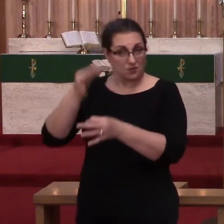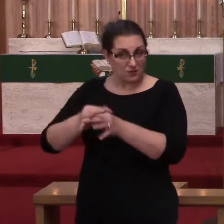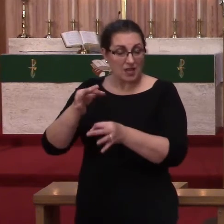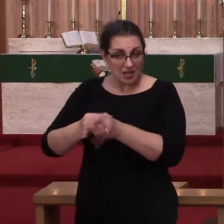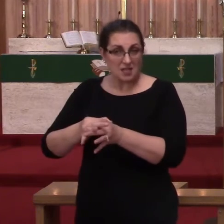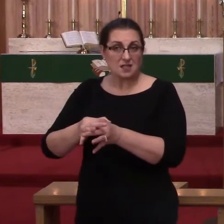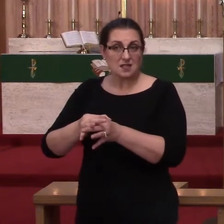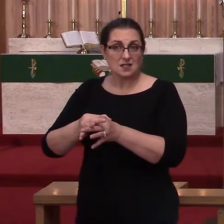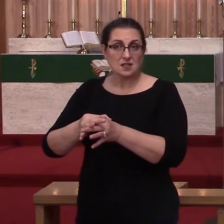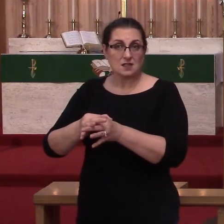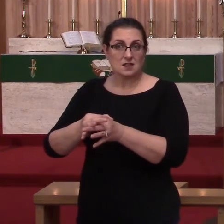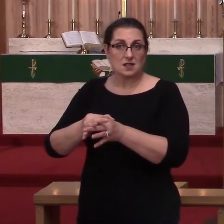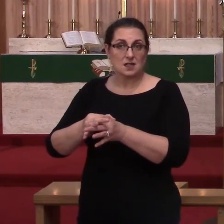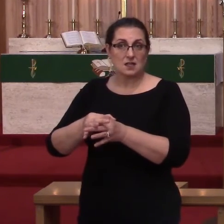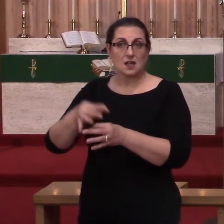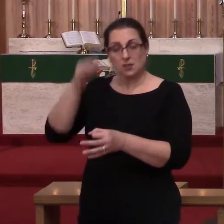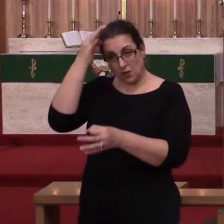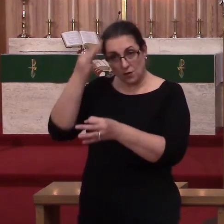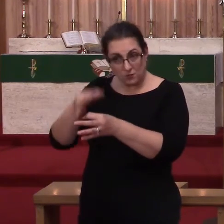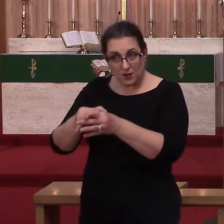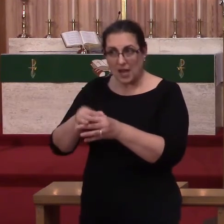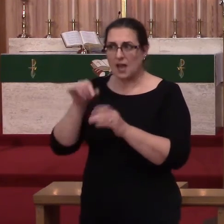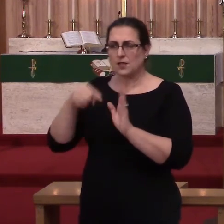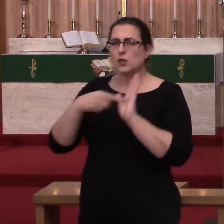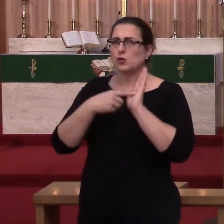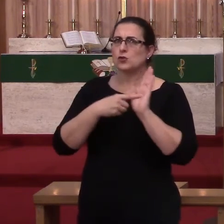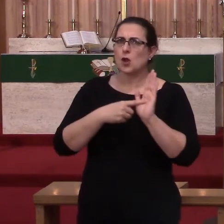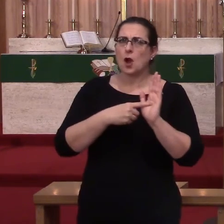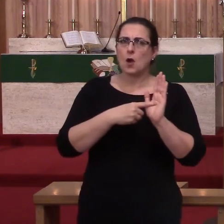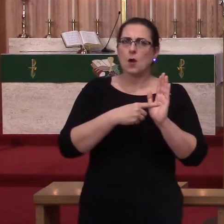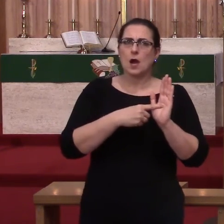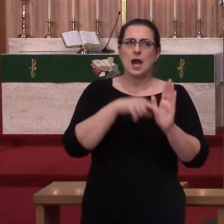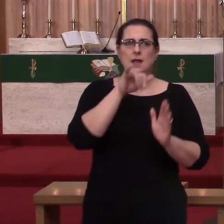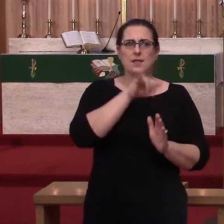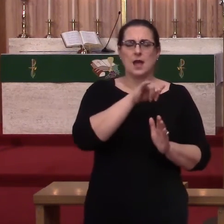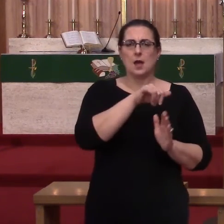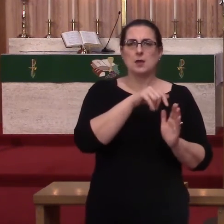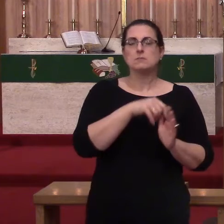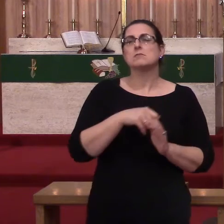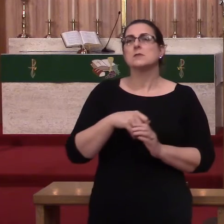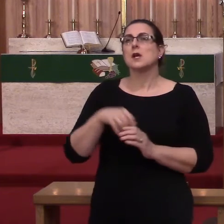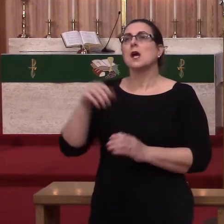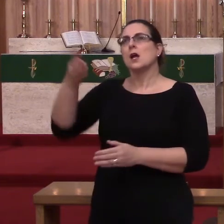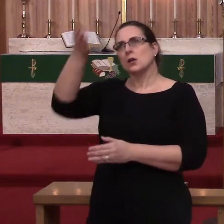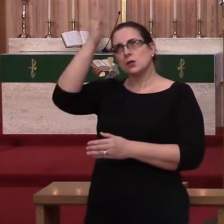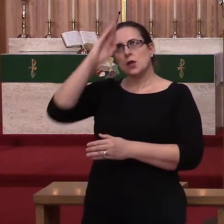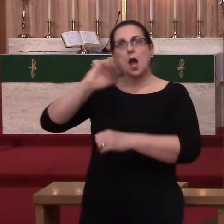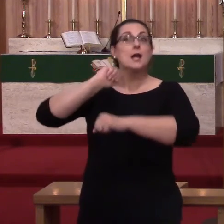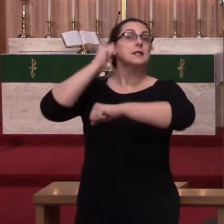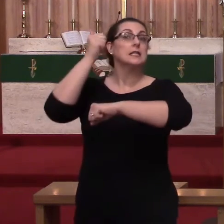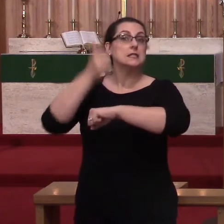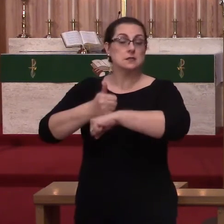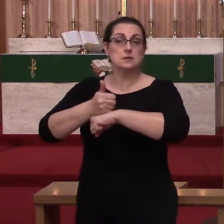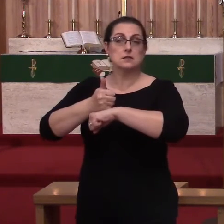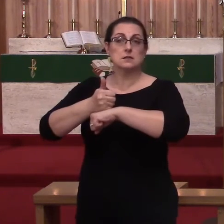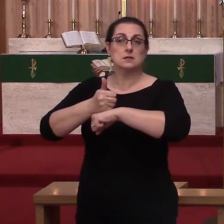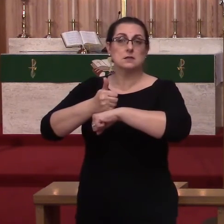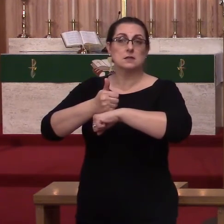expressed in Article 4, In order that we may obtain this faith, God instituted the office of the ministry